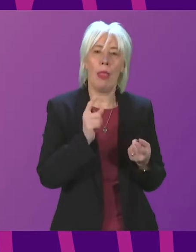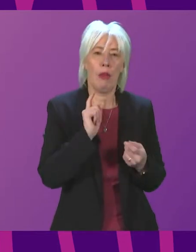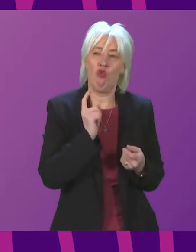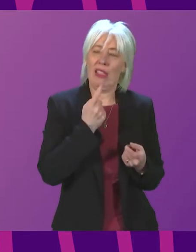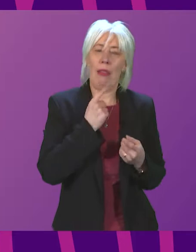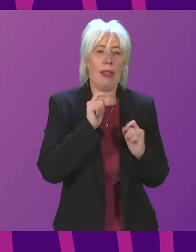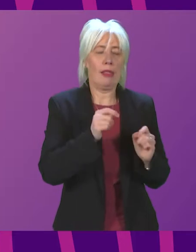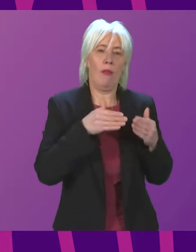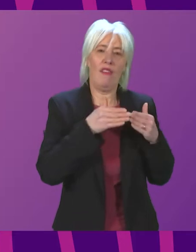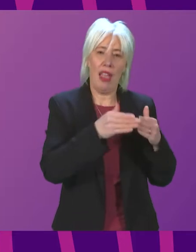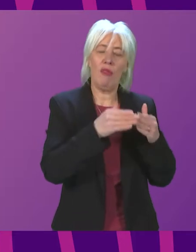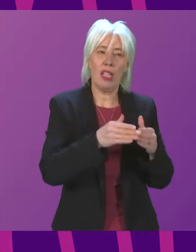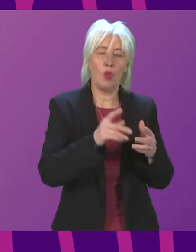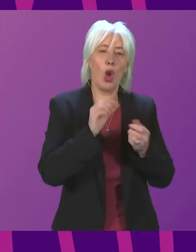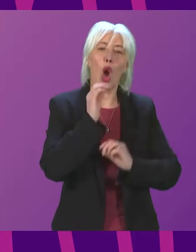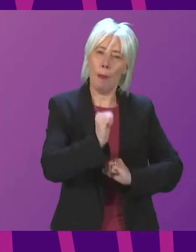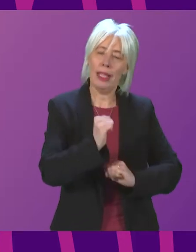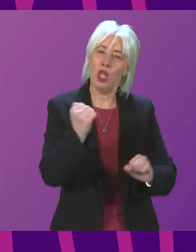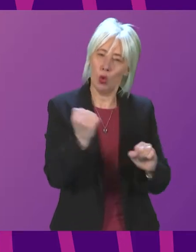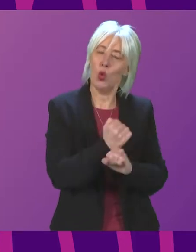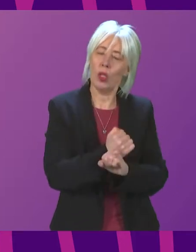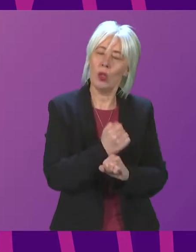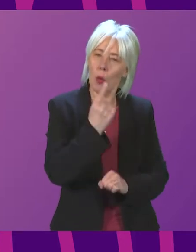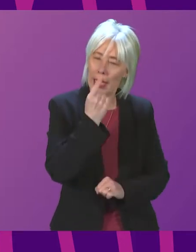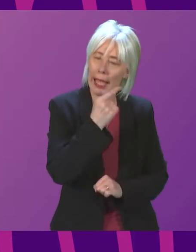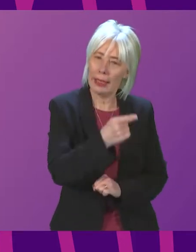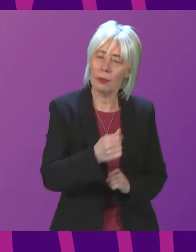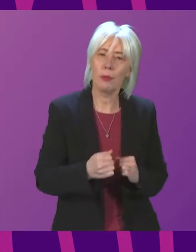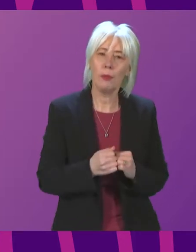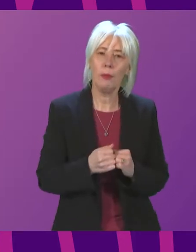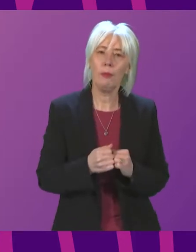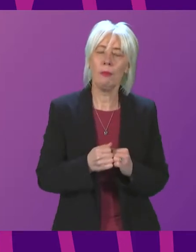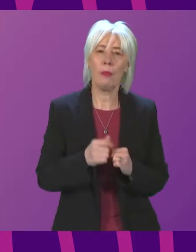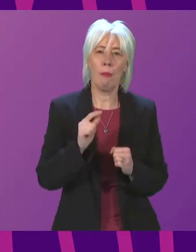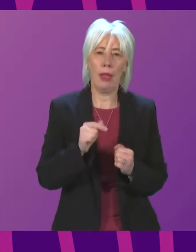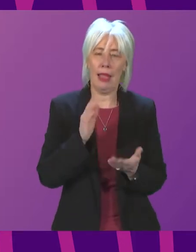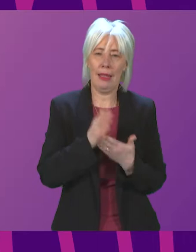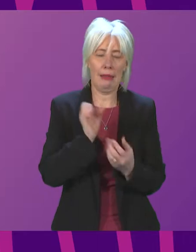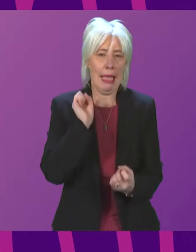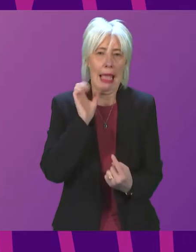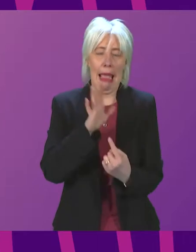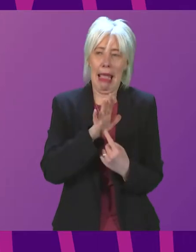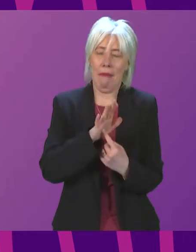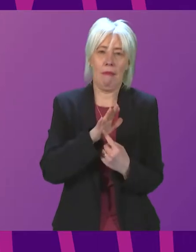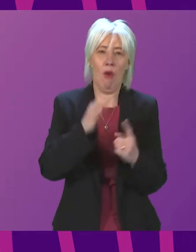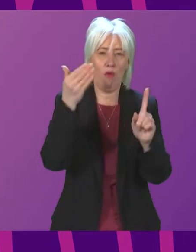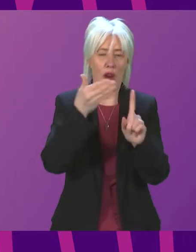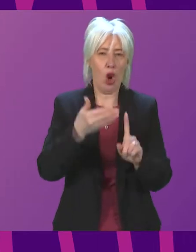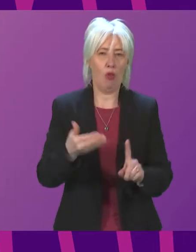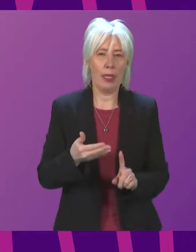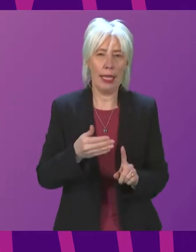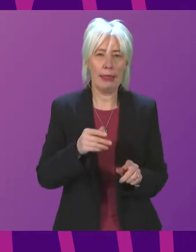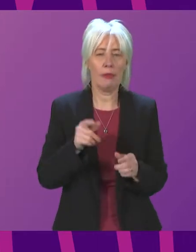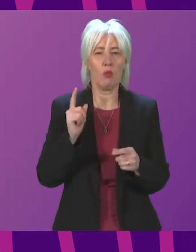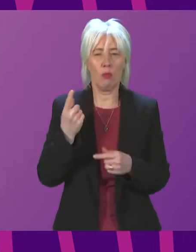something we are committed to doing in all that we can and more importantly it's at the forefront of C-MAL and C-MAC's priorities. They continue to look for